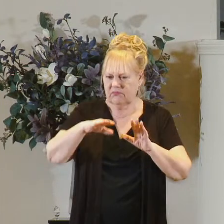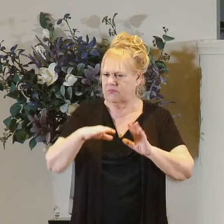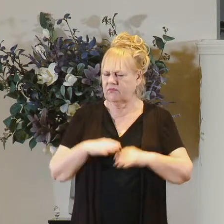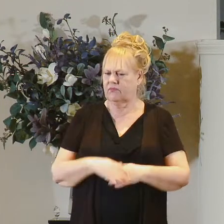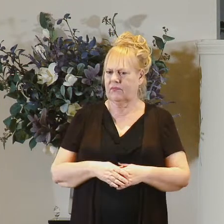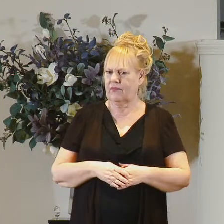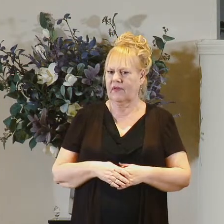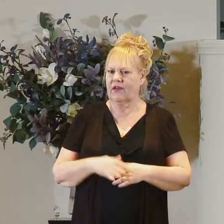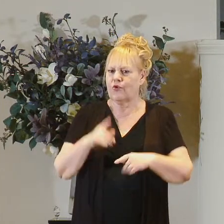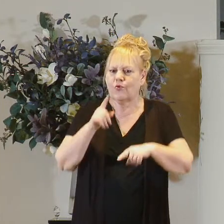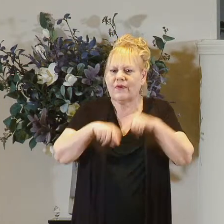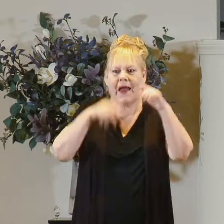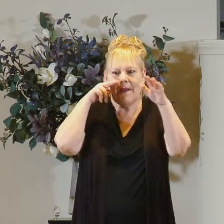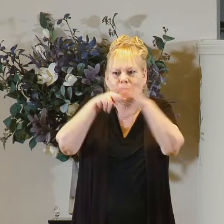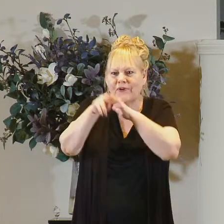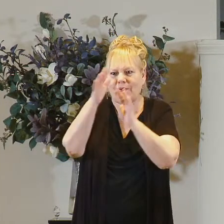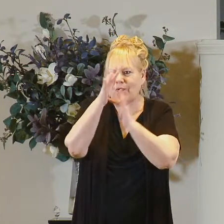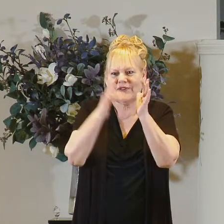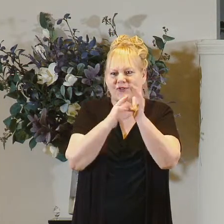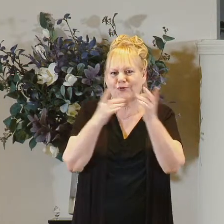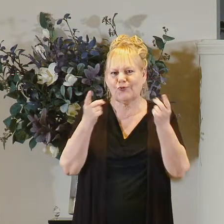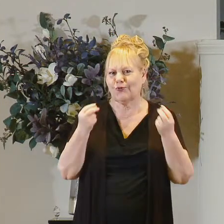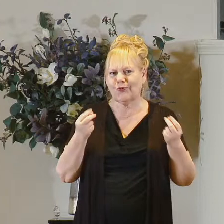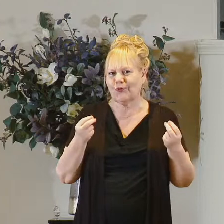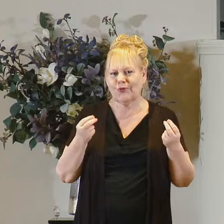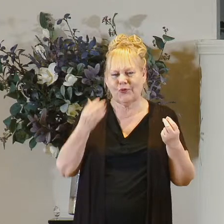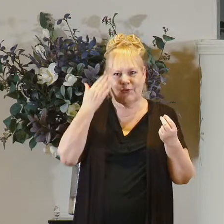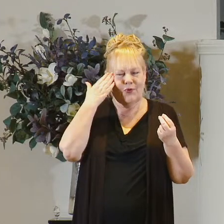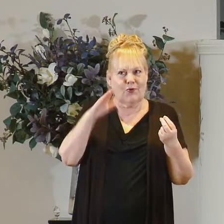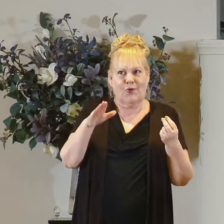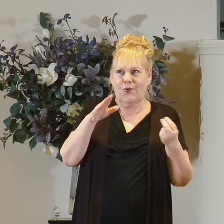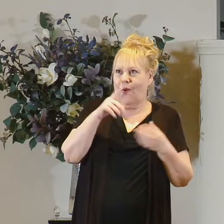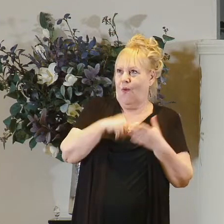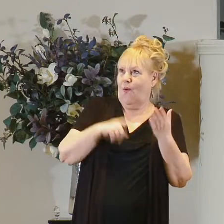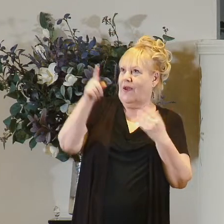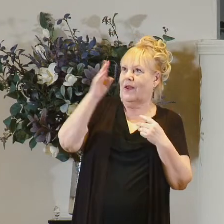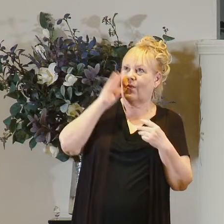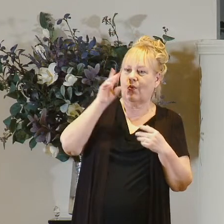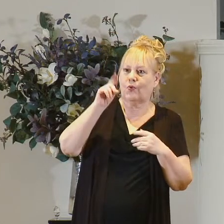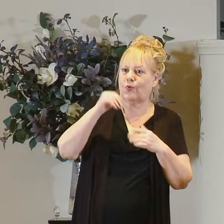he's unpredictable you don't know what he's going to do next